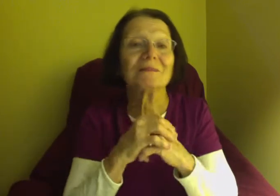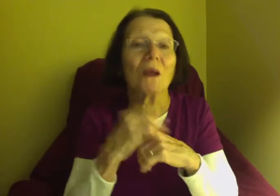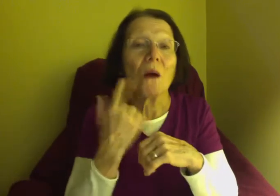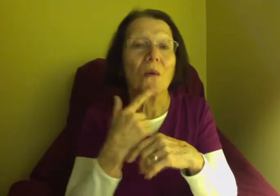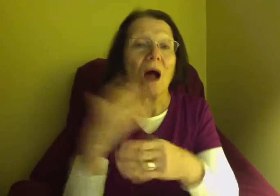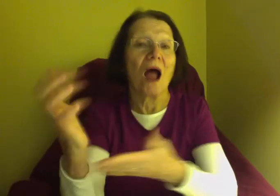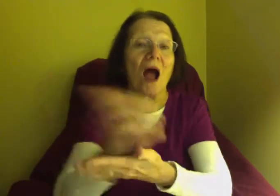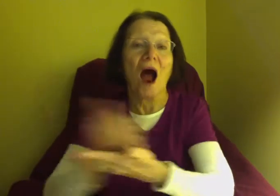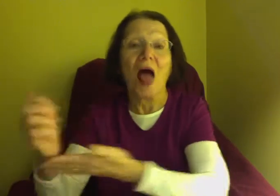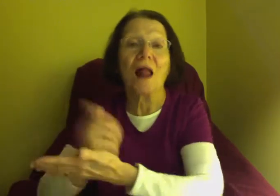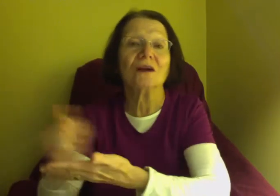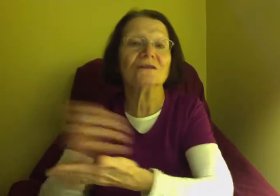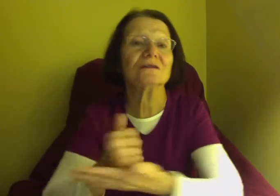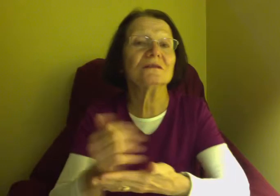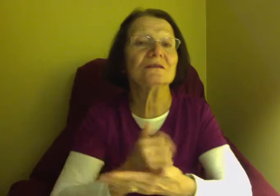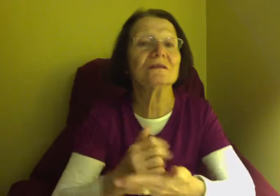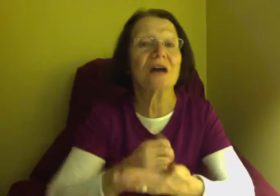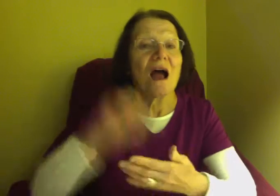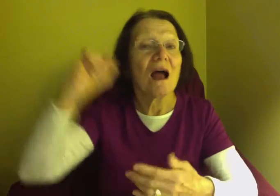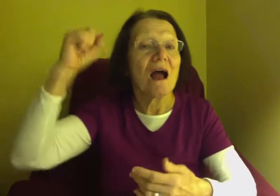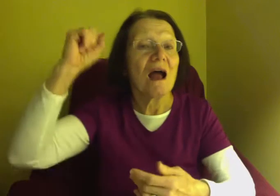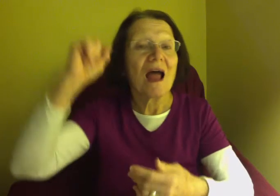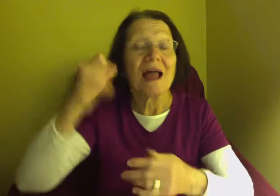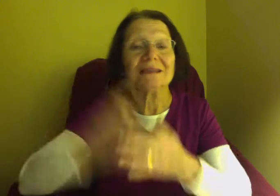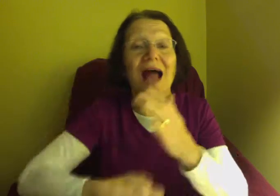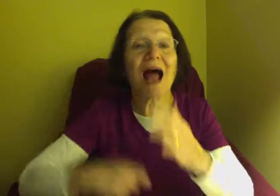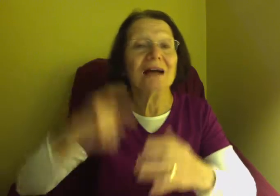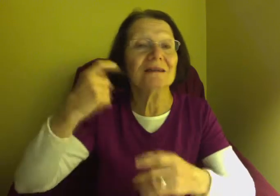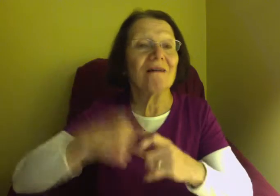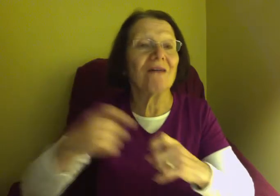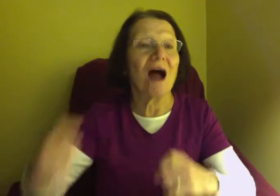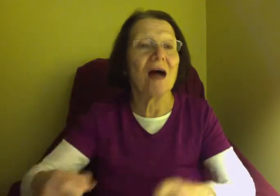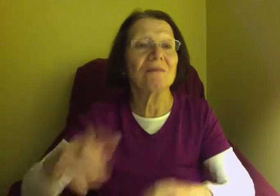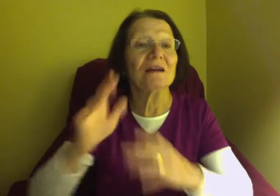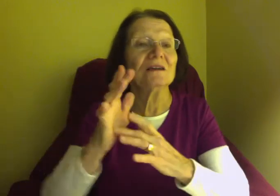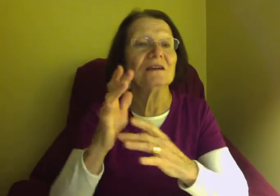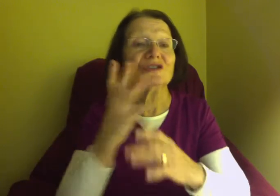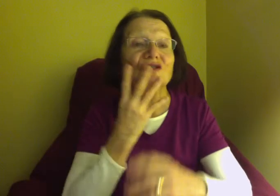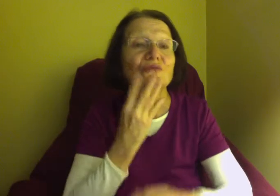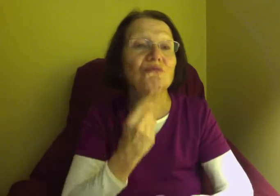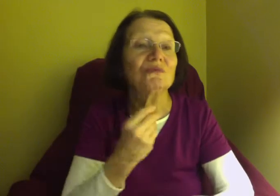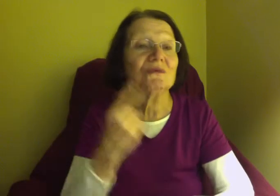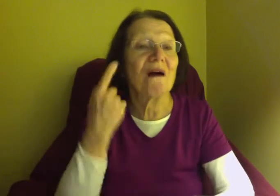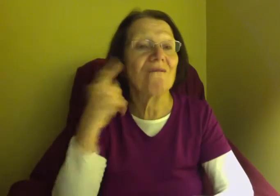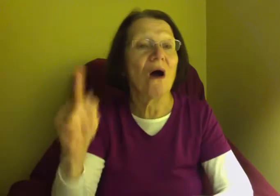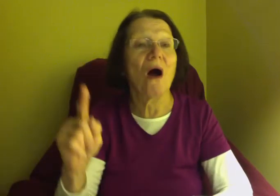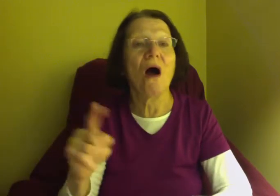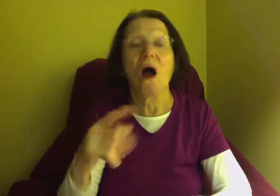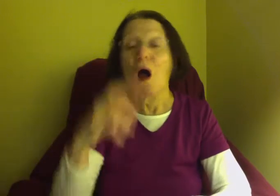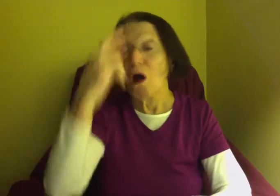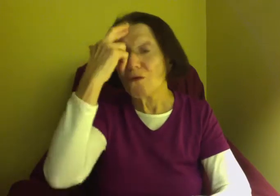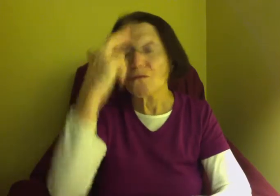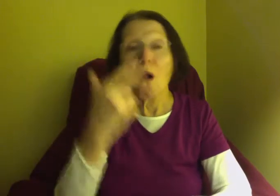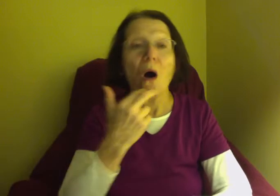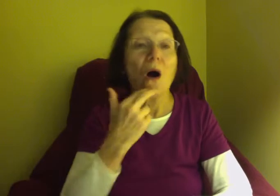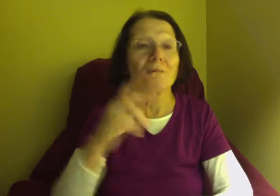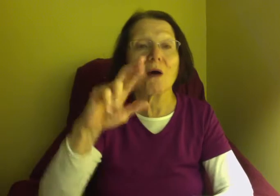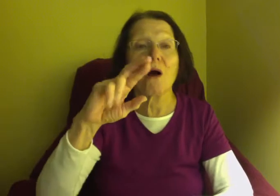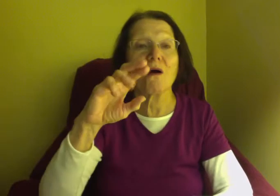yes yes yes is is?", , .